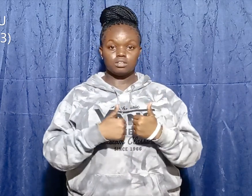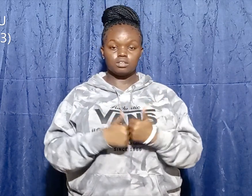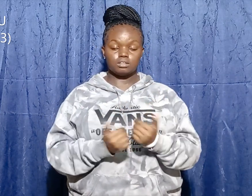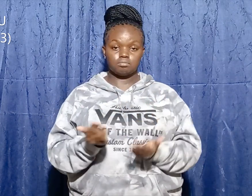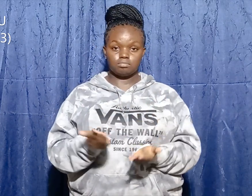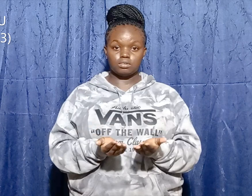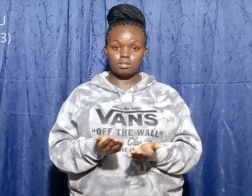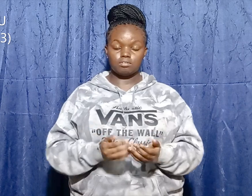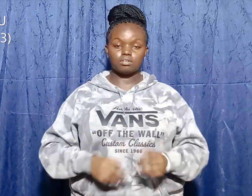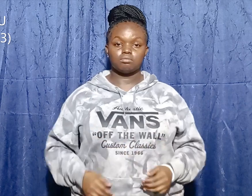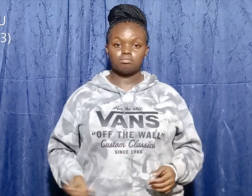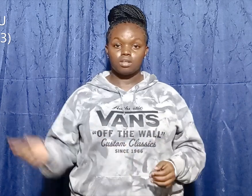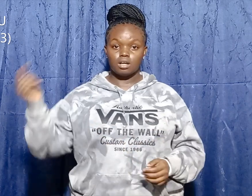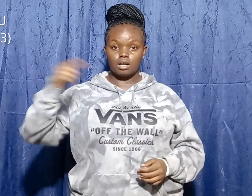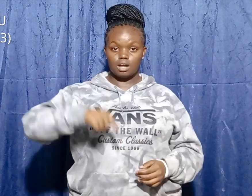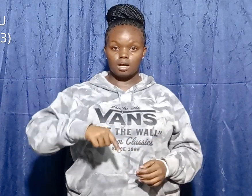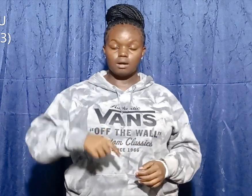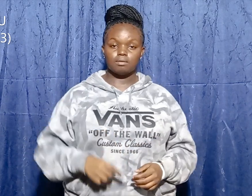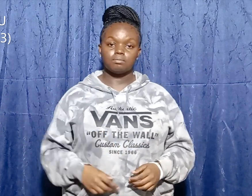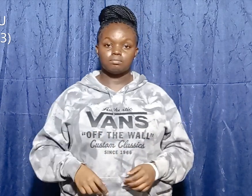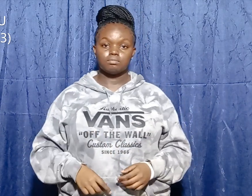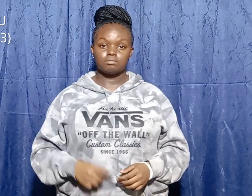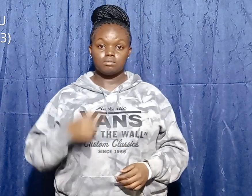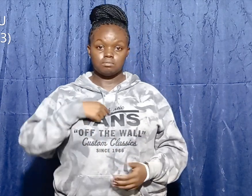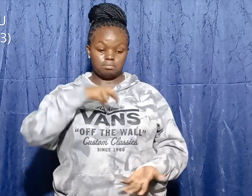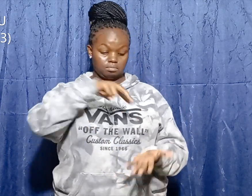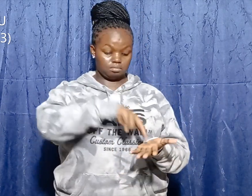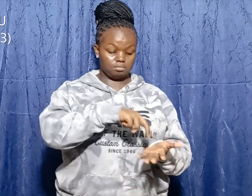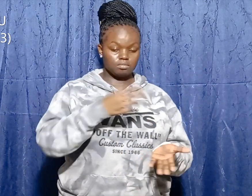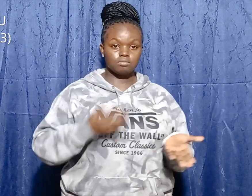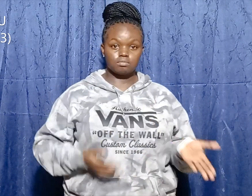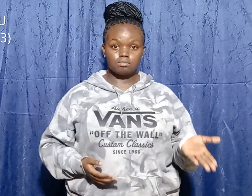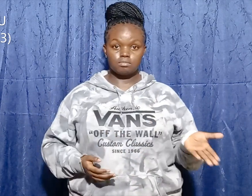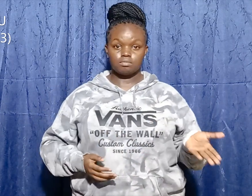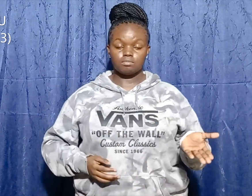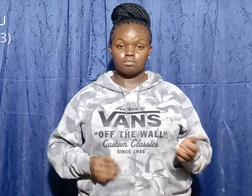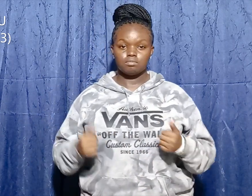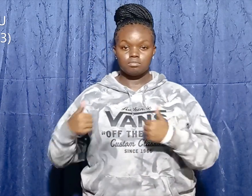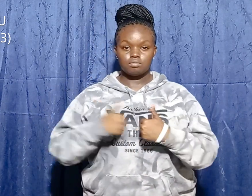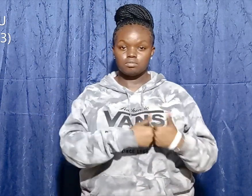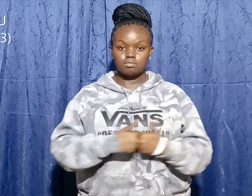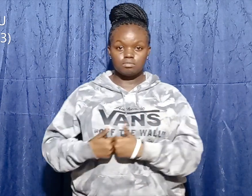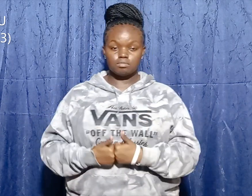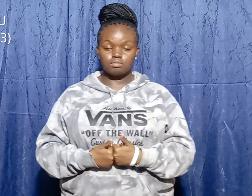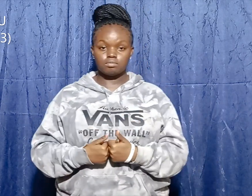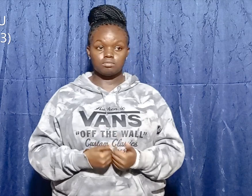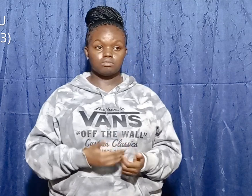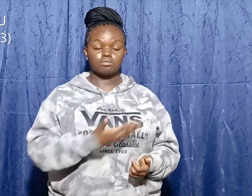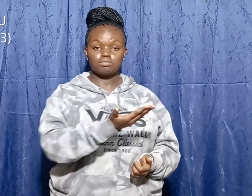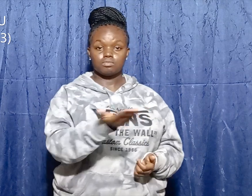Come, I stand here to challenge with you Israelites. Choose one person to come.